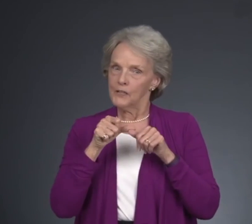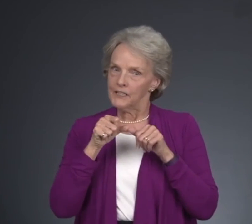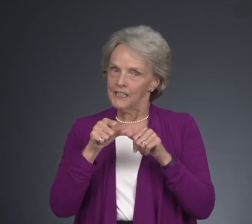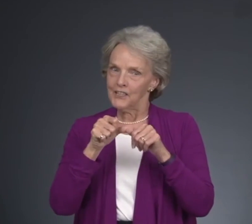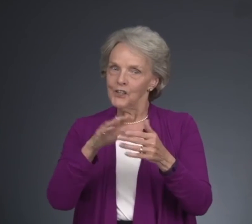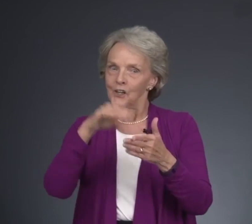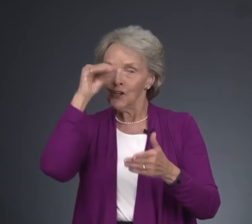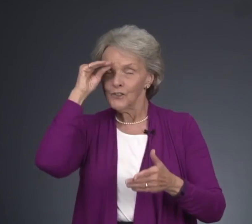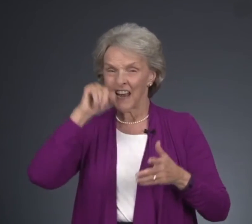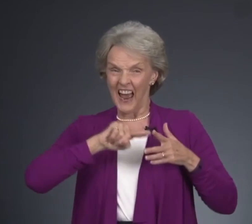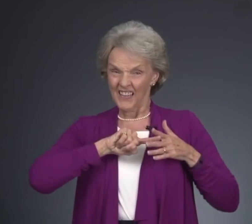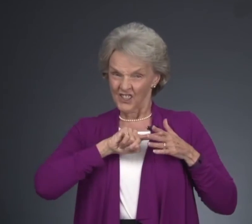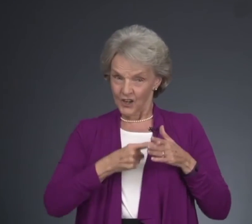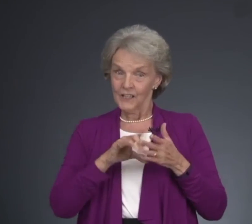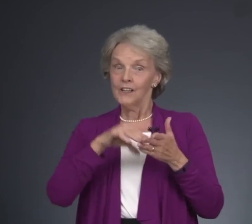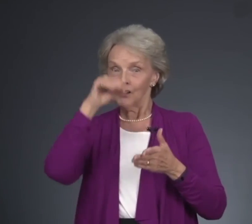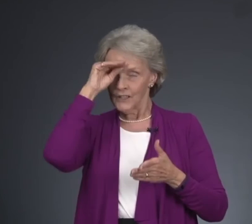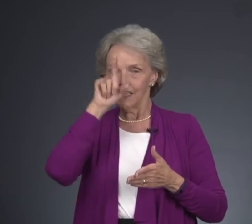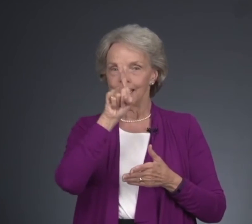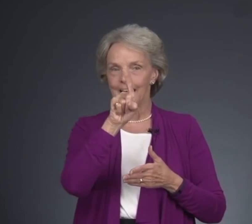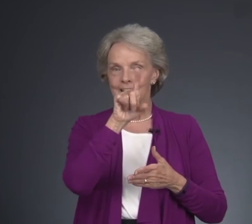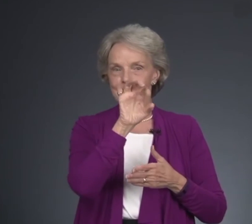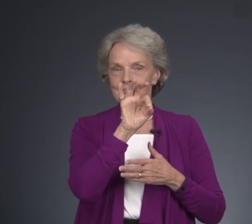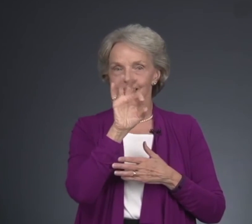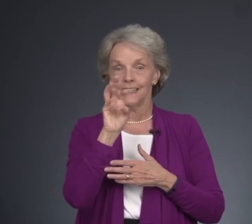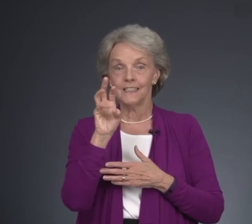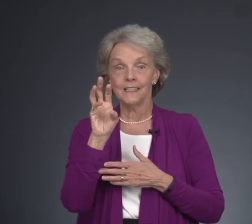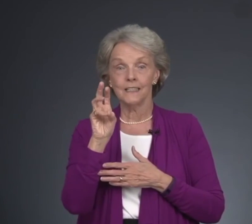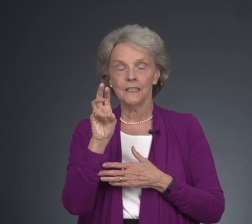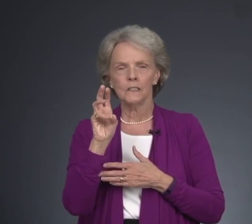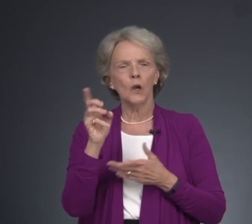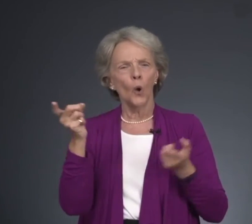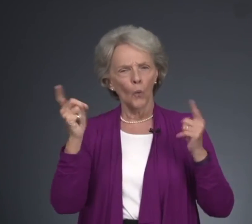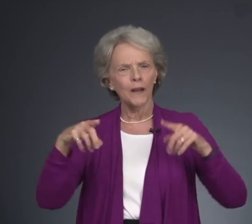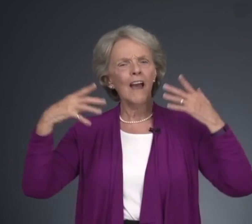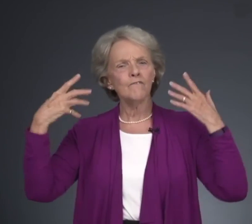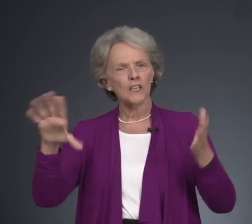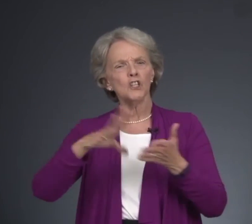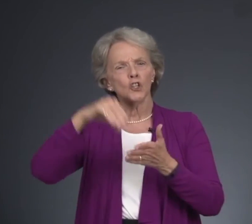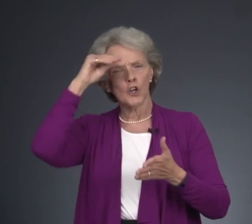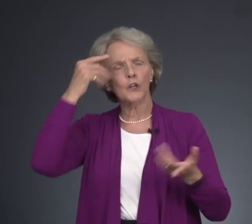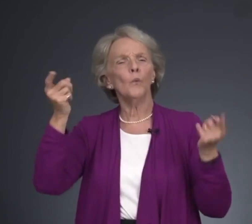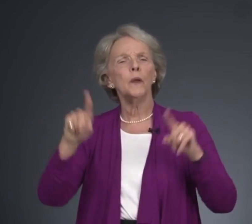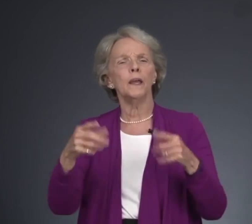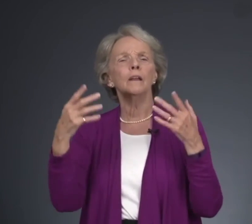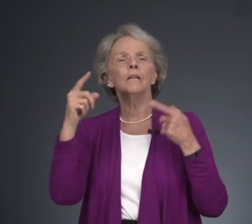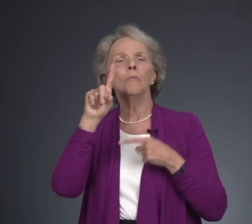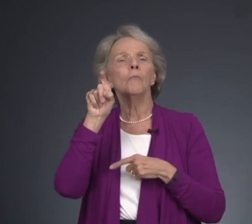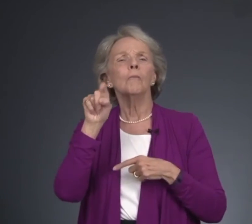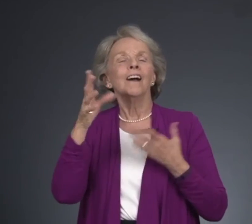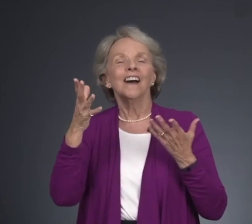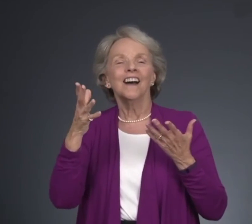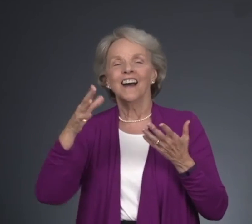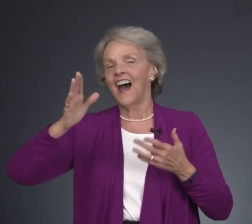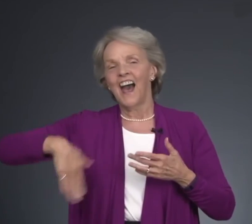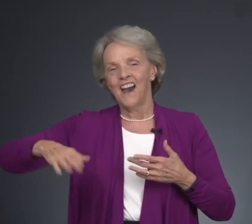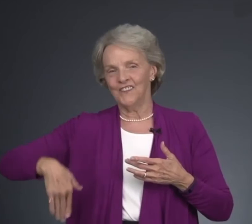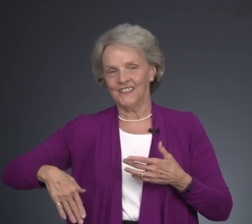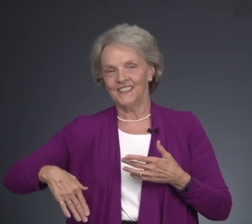Continue to learn. I started learning in 1966. When I finished learning. When? I haven't.